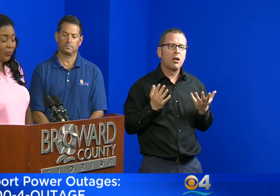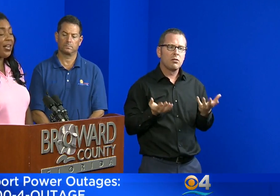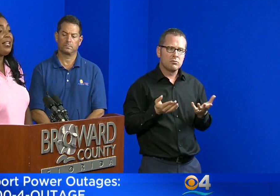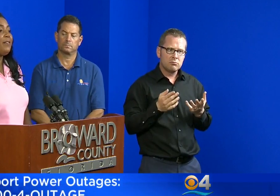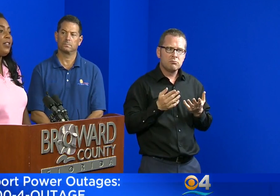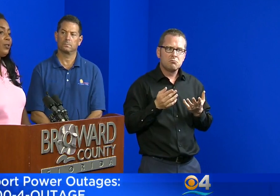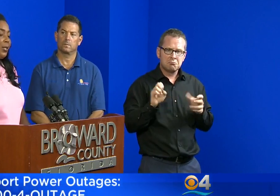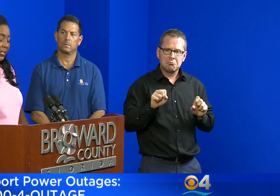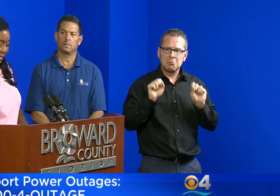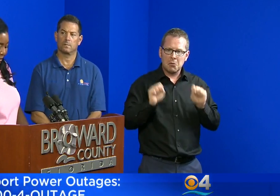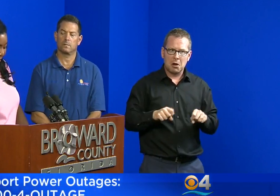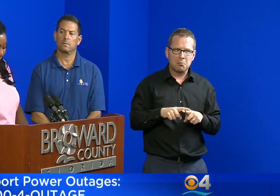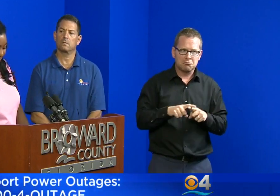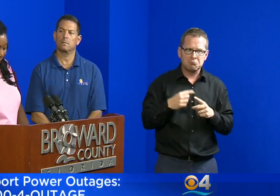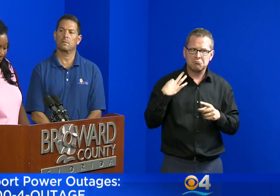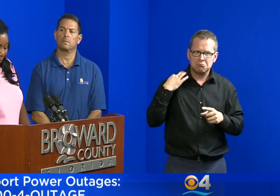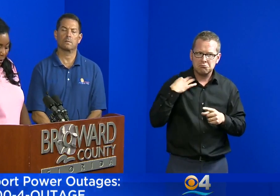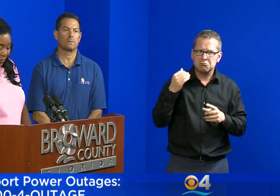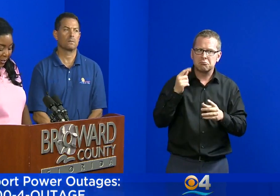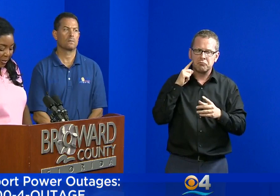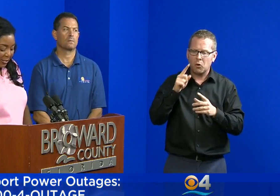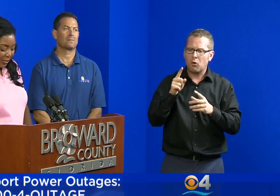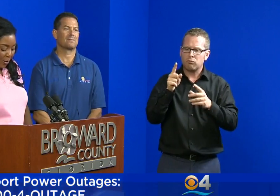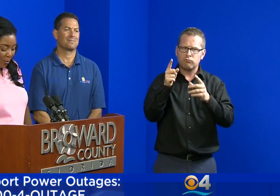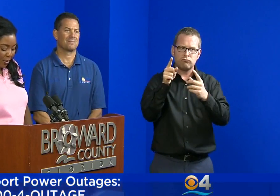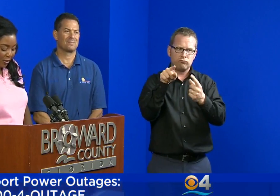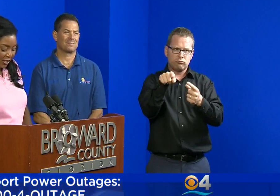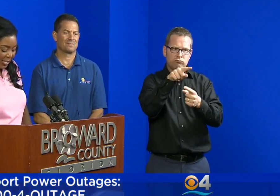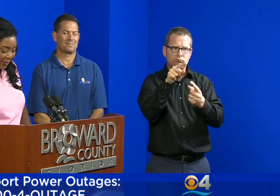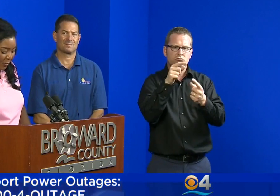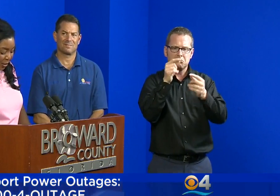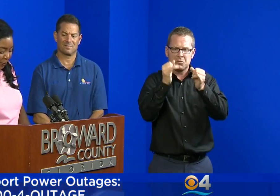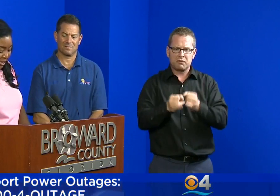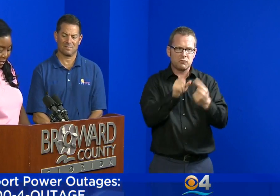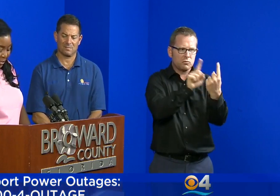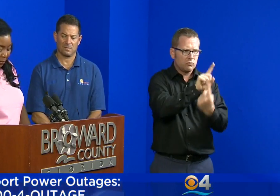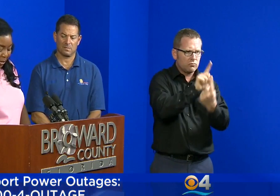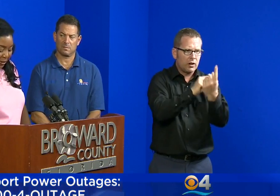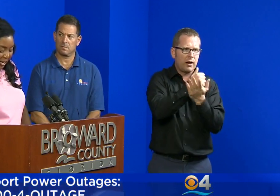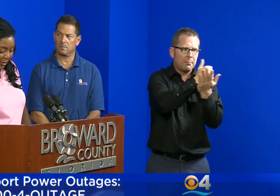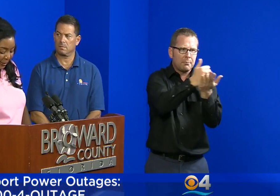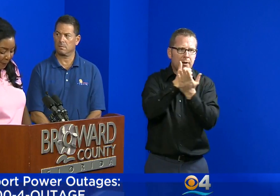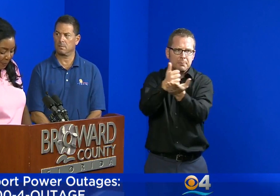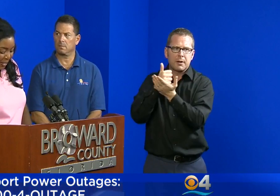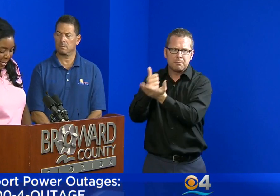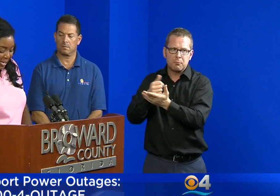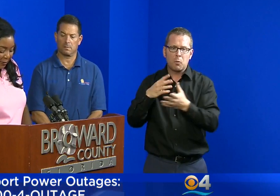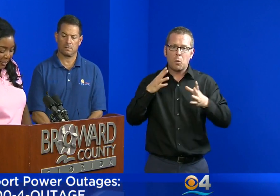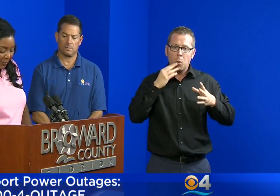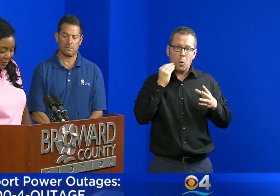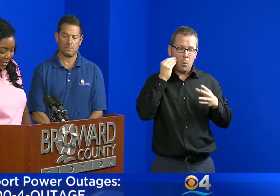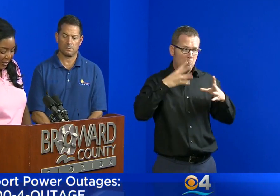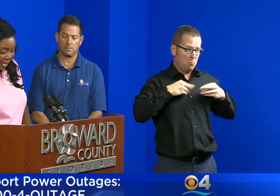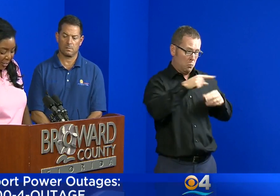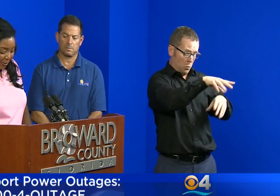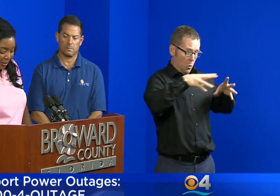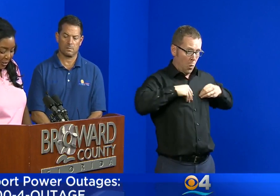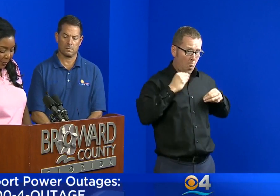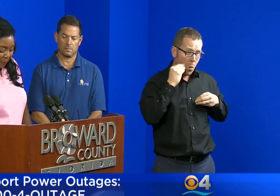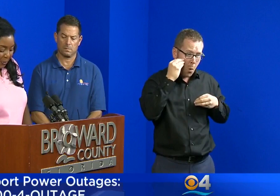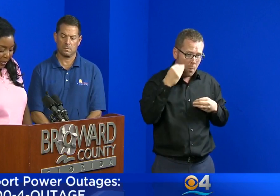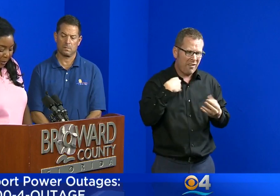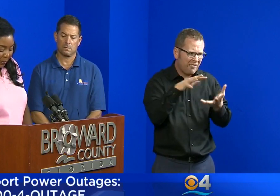eligible for individual assistance. What this means to homeowners is that if you are a resident in Broward County and have damage that is